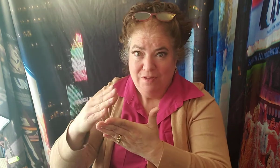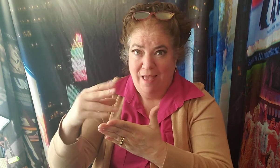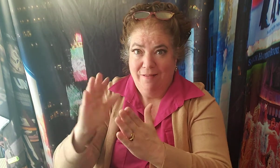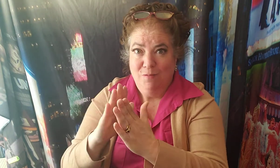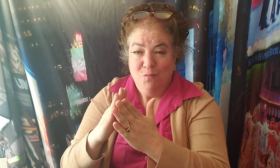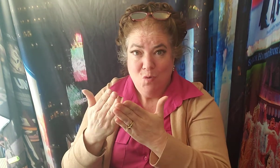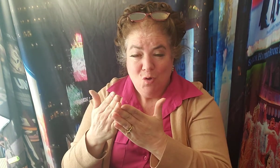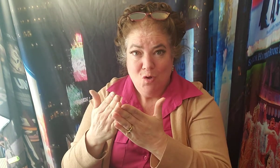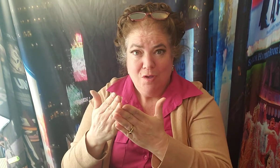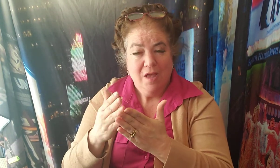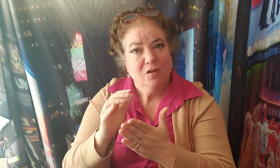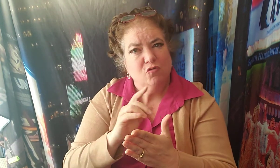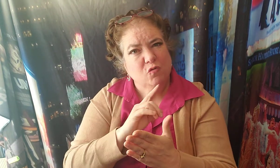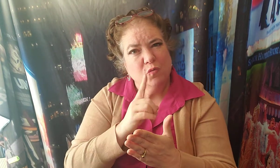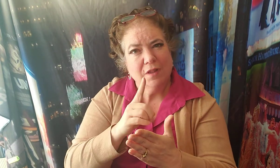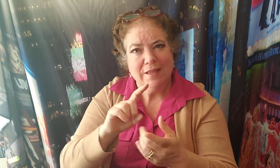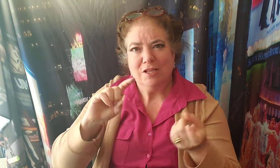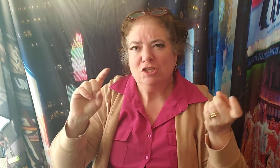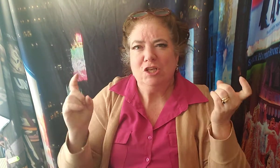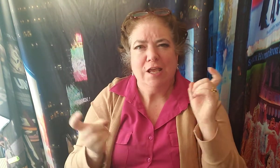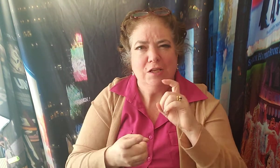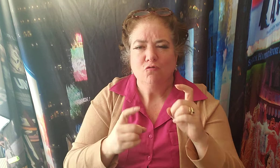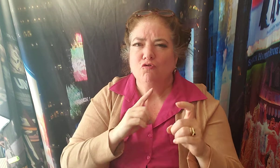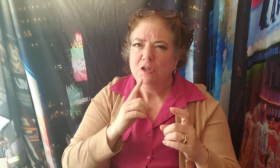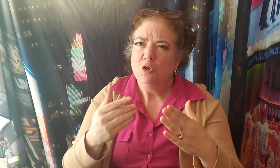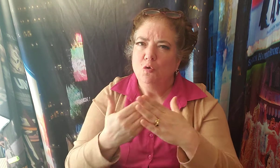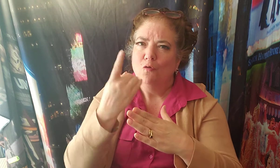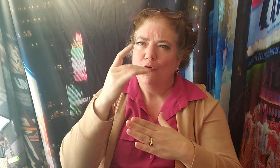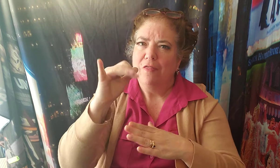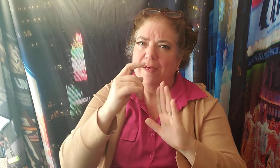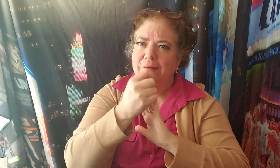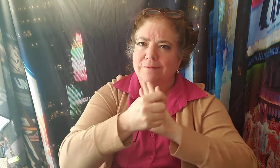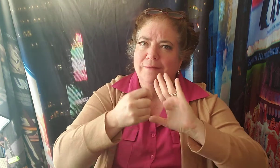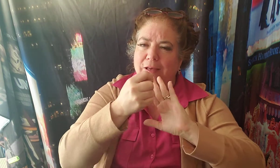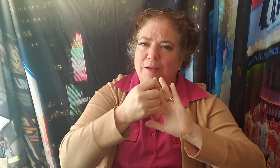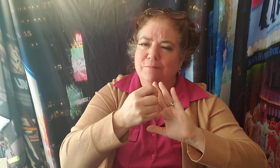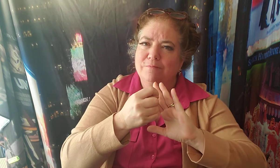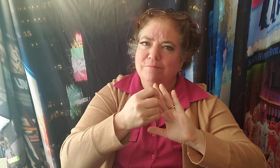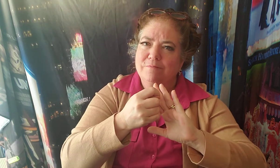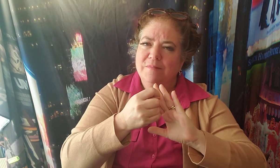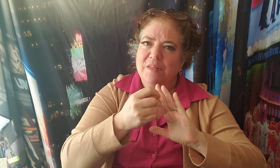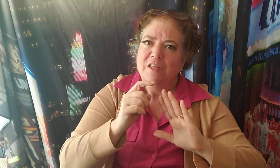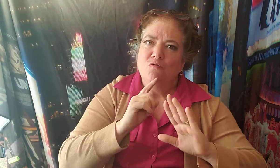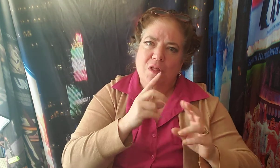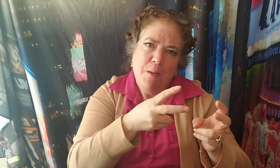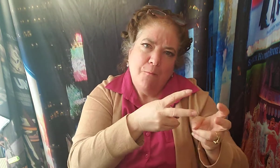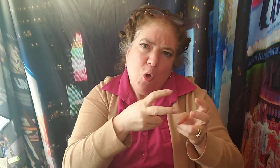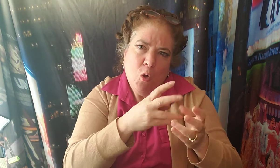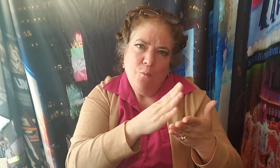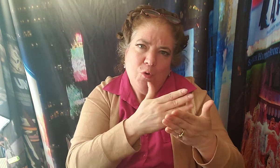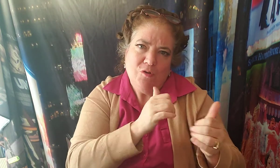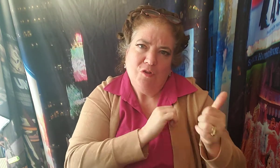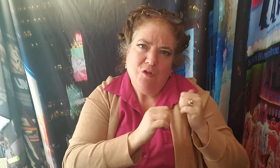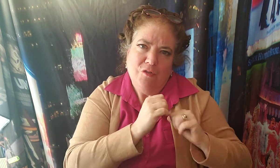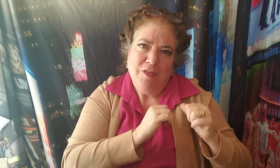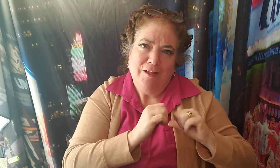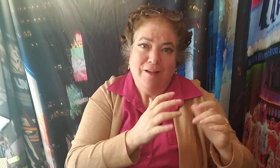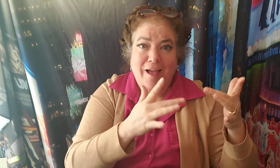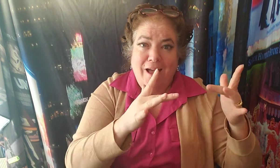for its time They did a remarkable job in entering the musical theater Into a more serious art form